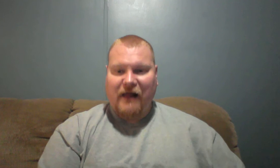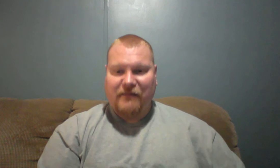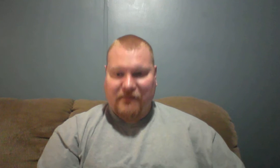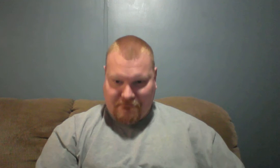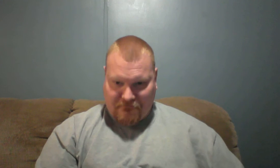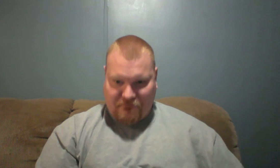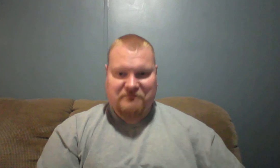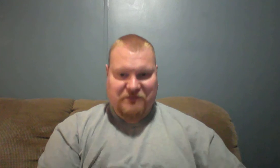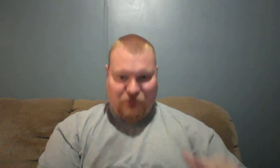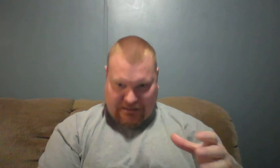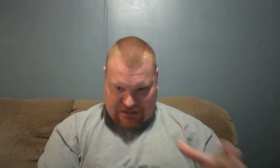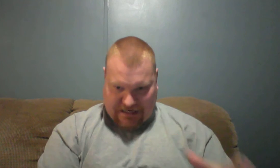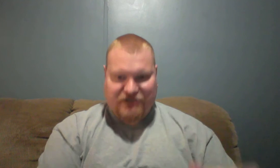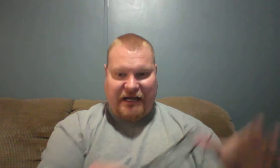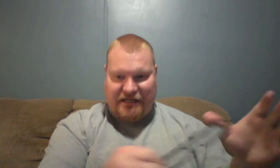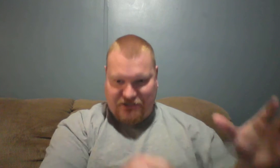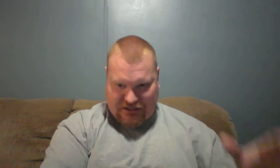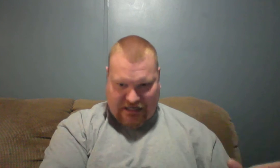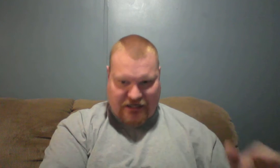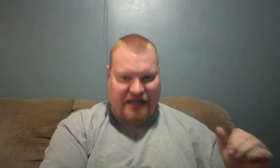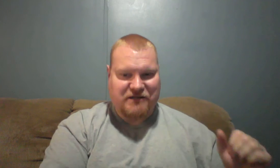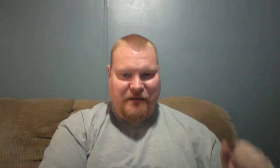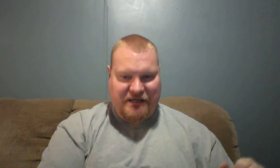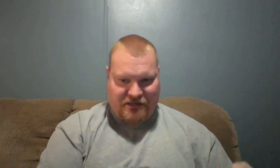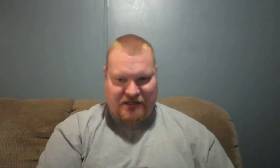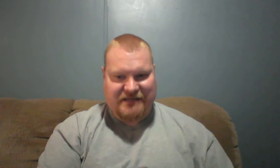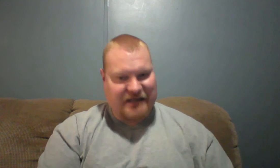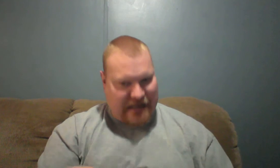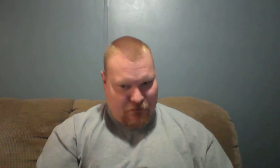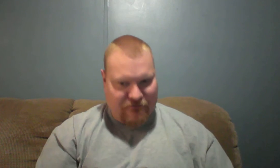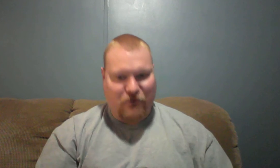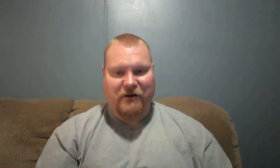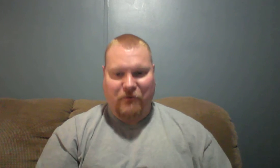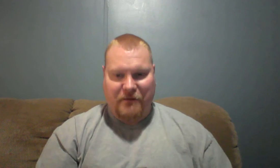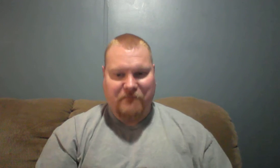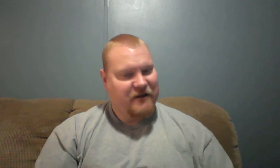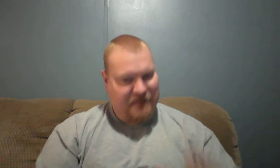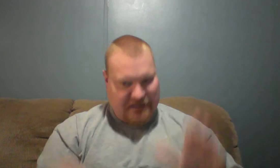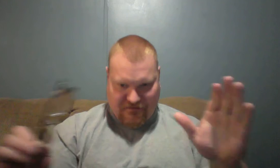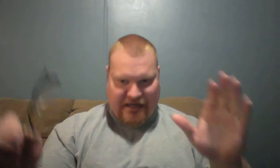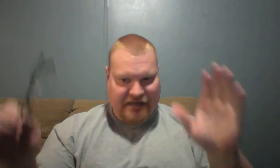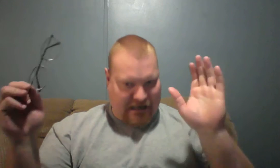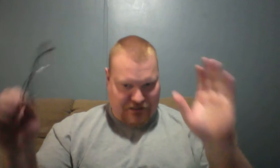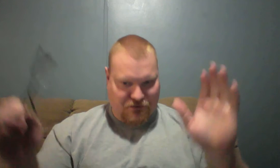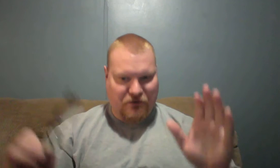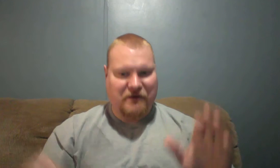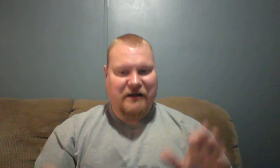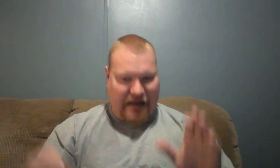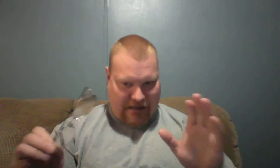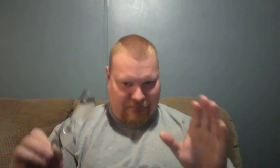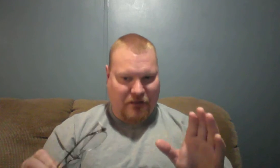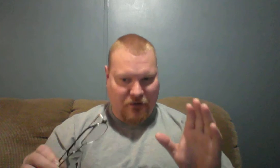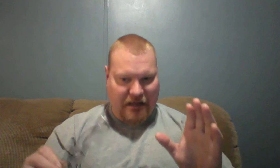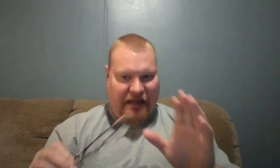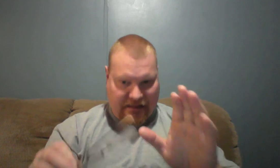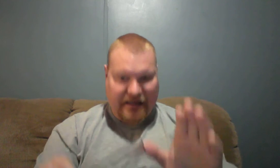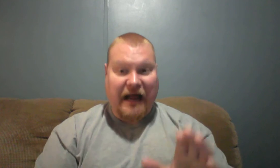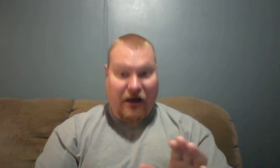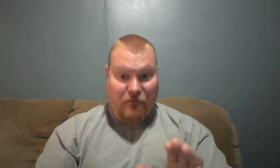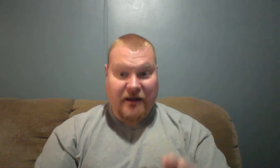the Lord had changed the message he's done that before that's fine I'm glad that I obeyed